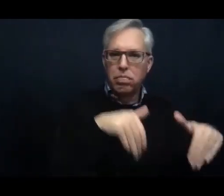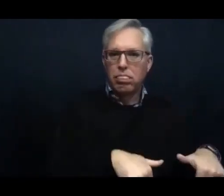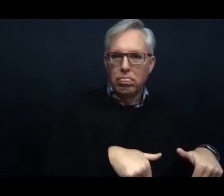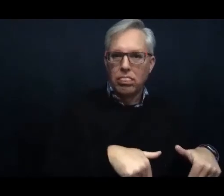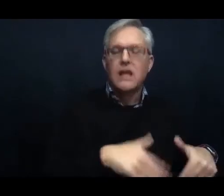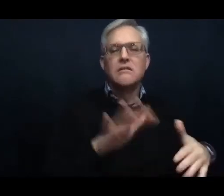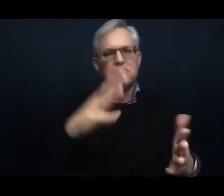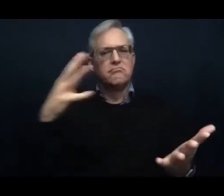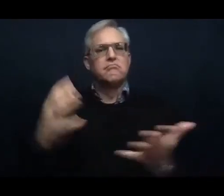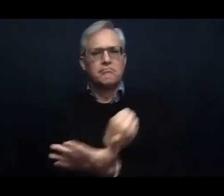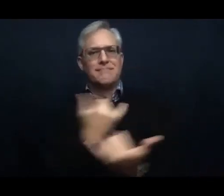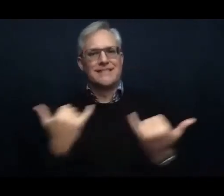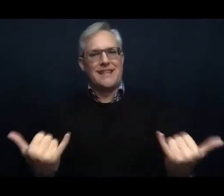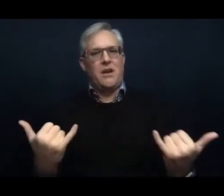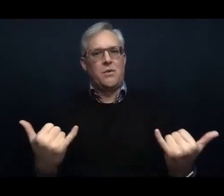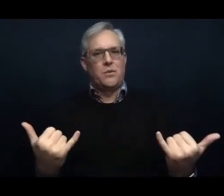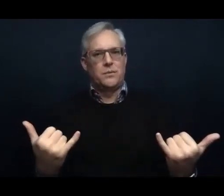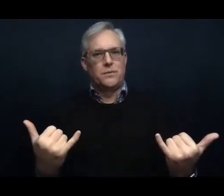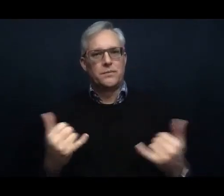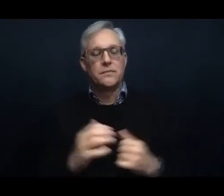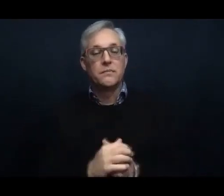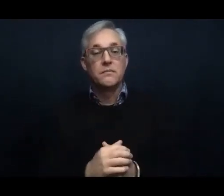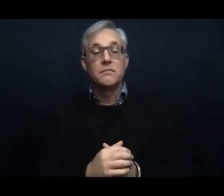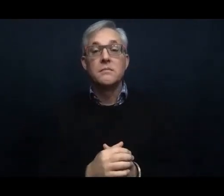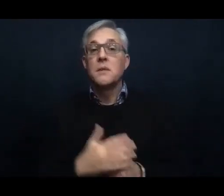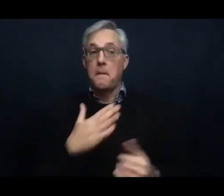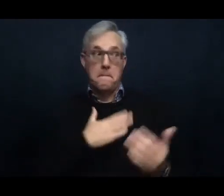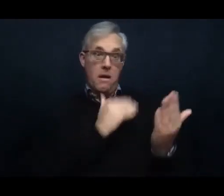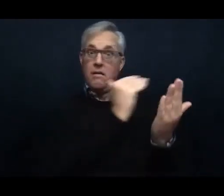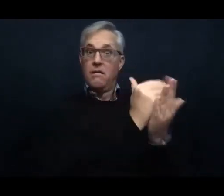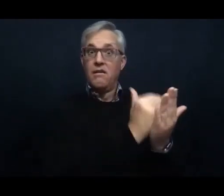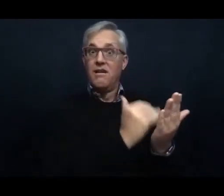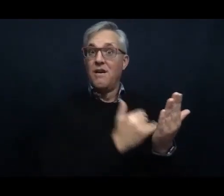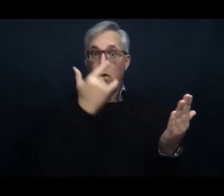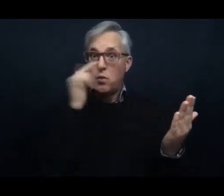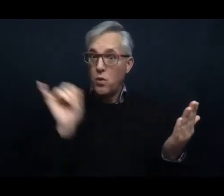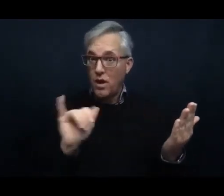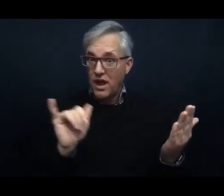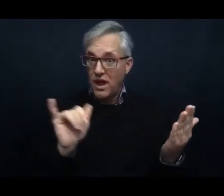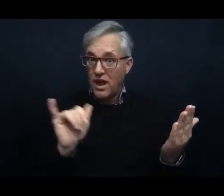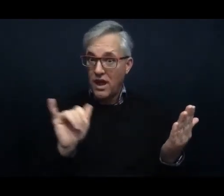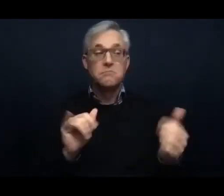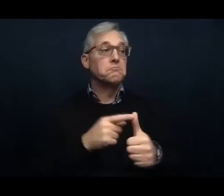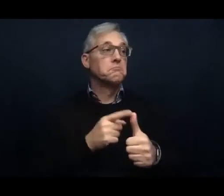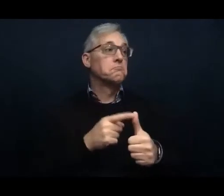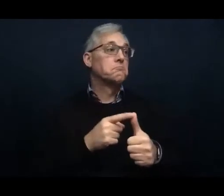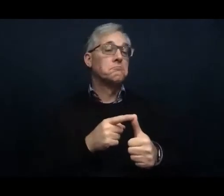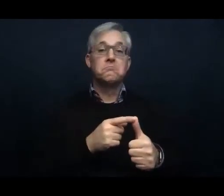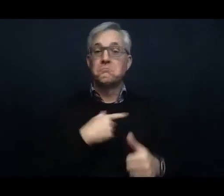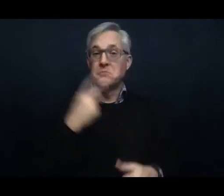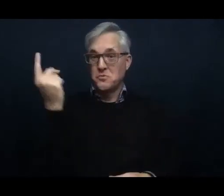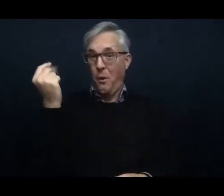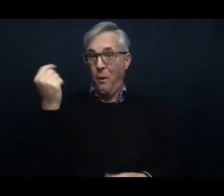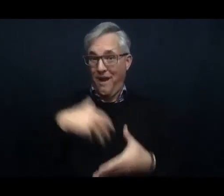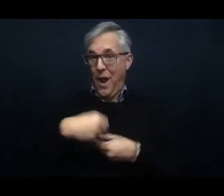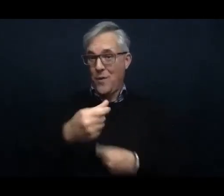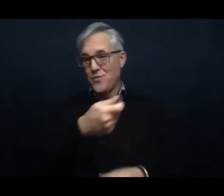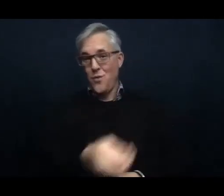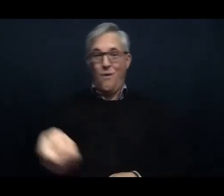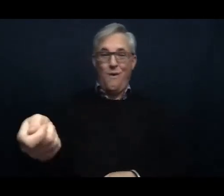For me, that list will include going for a walk with my dog. Playing a